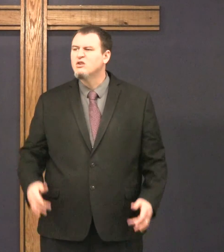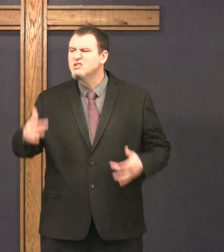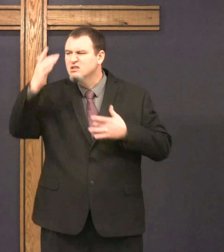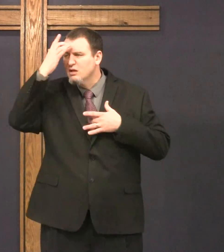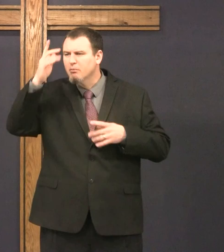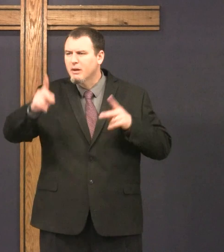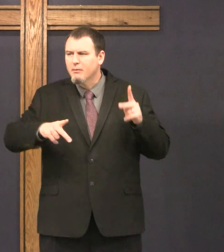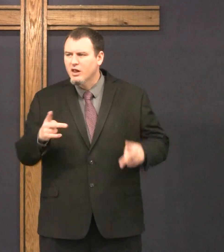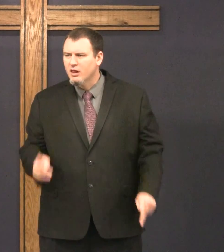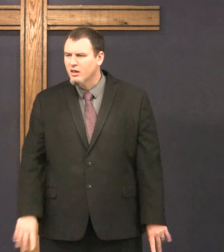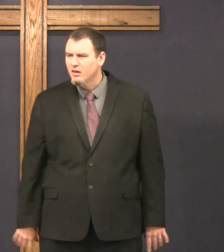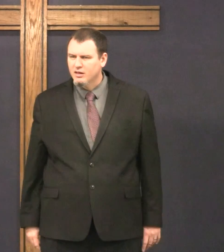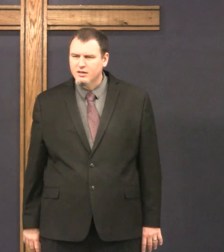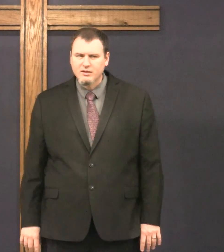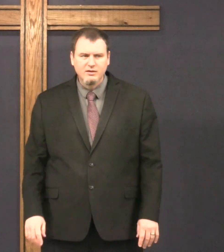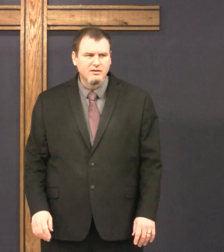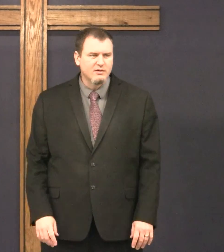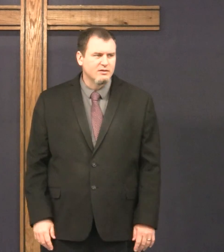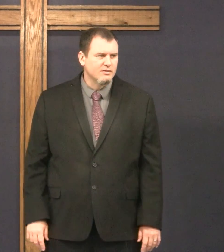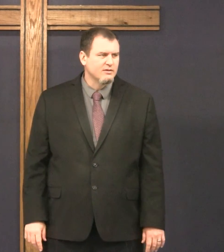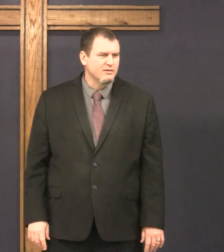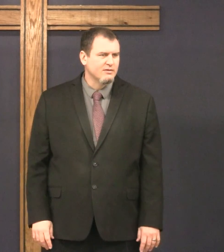age. It's for sick people.